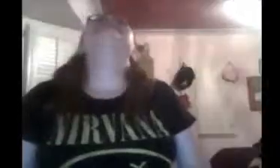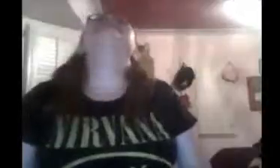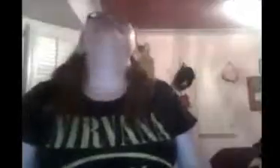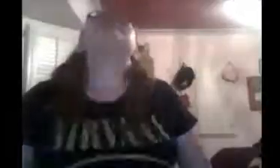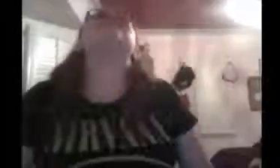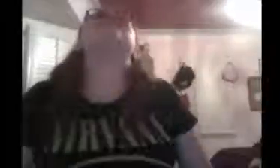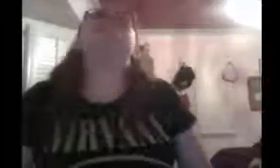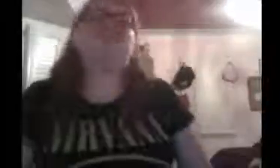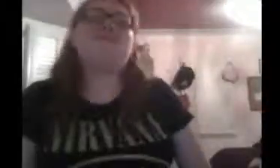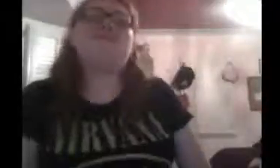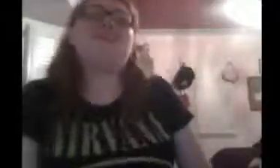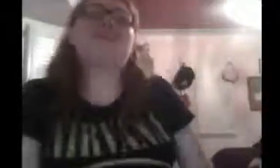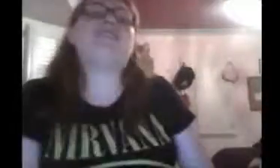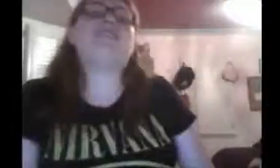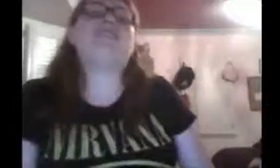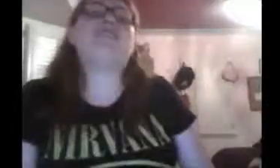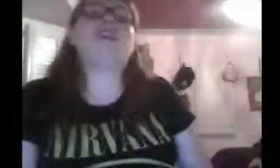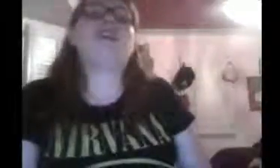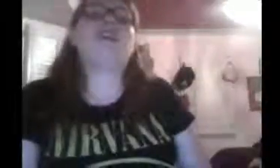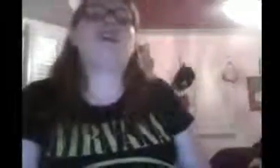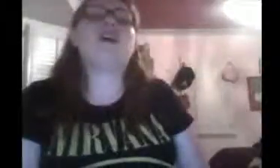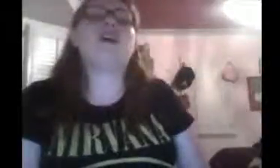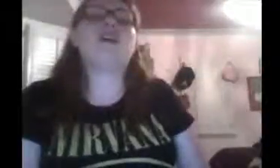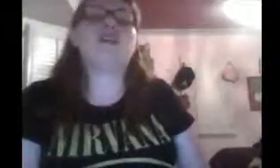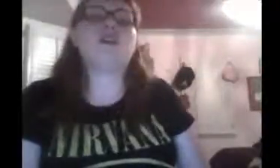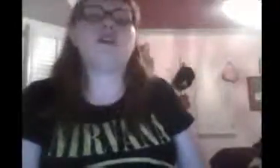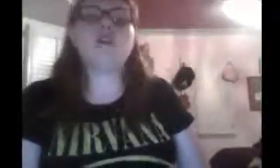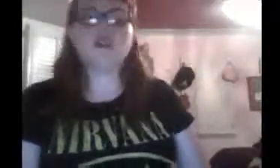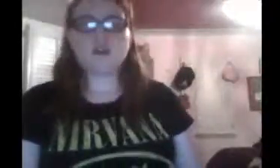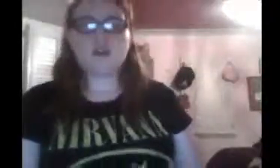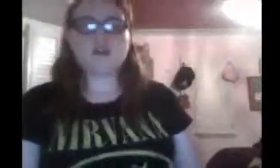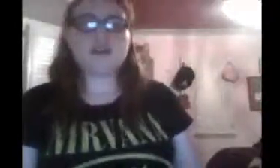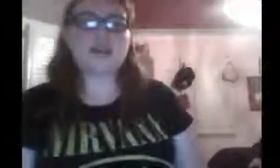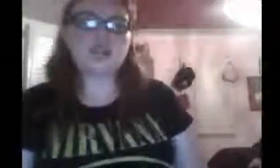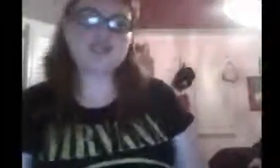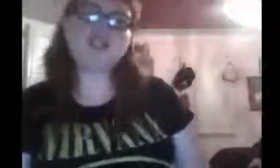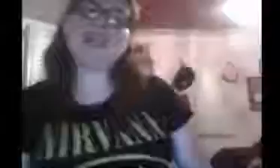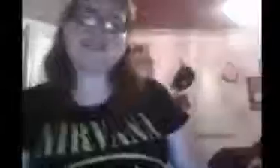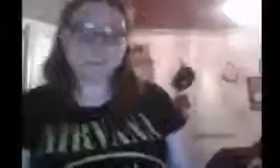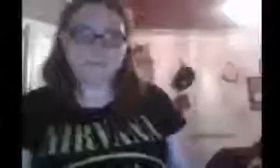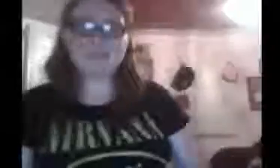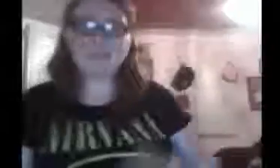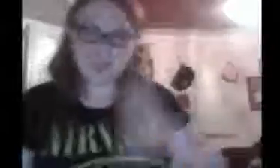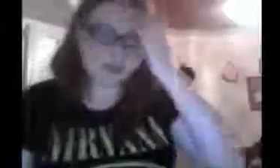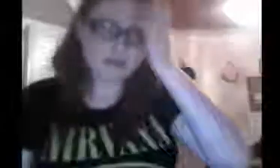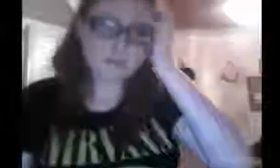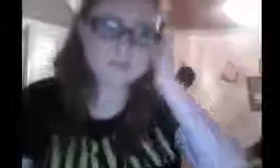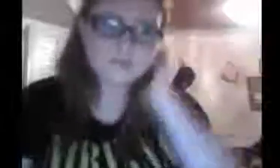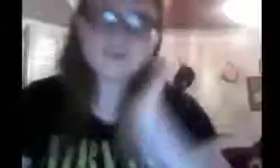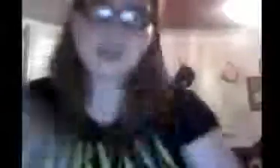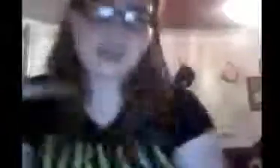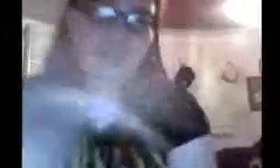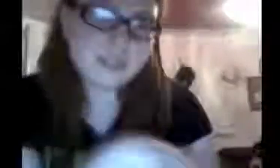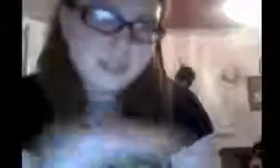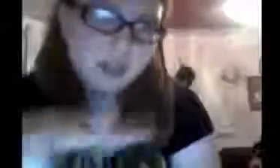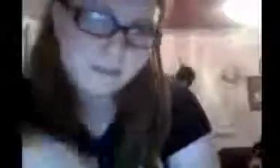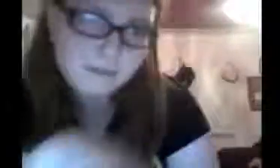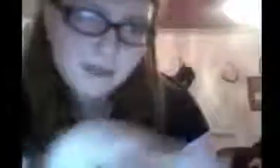Oh my freaking God! Oh yeah, True Jackson VP. And, again, this is not